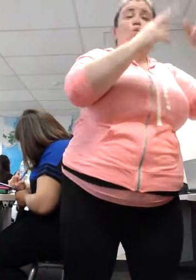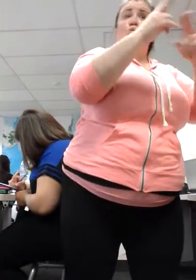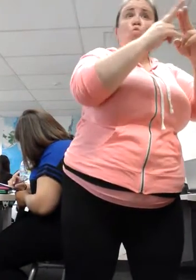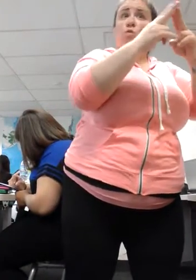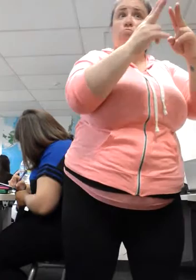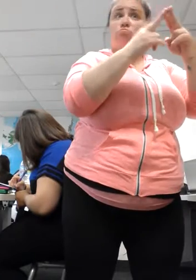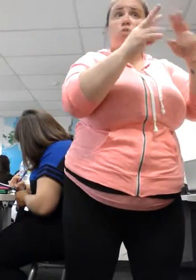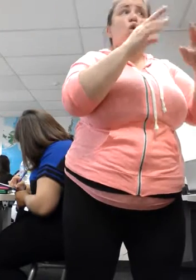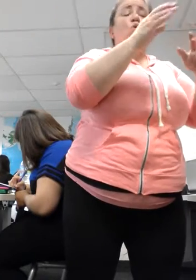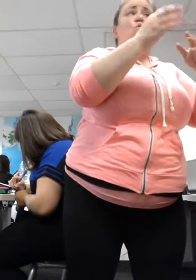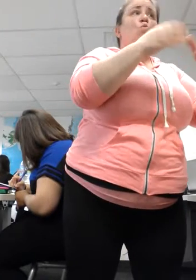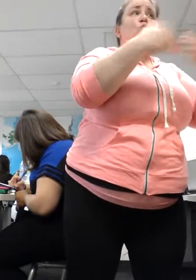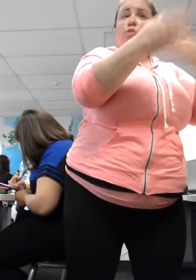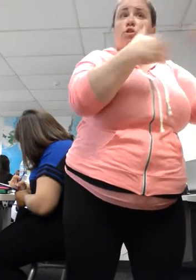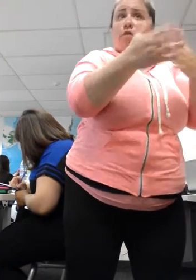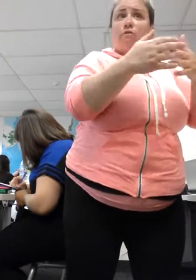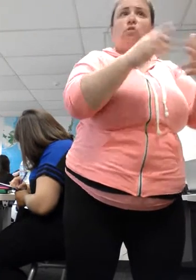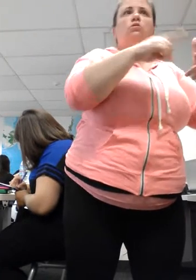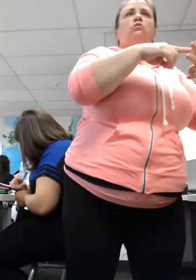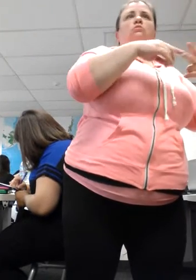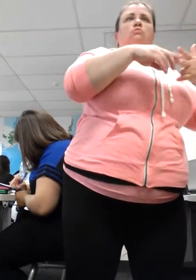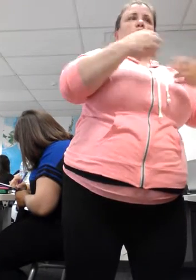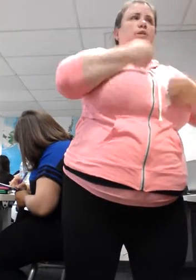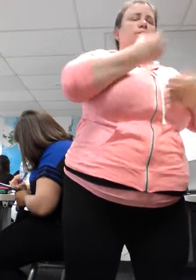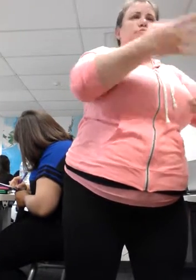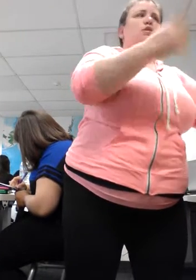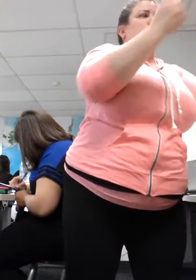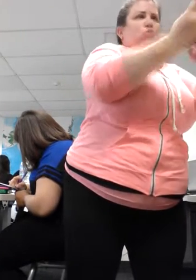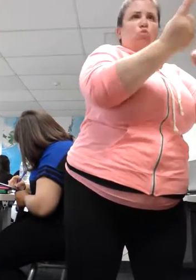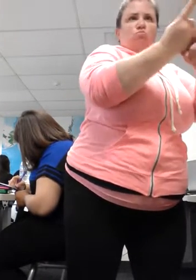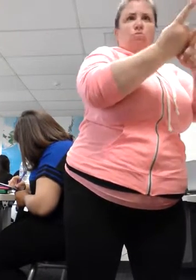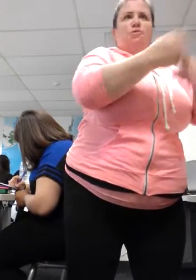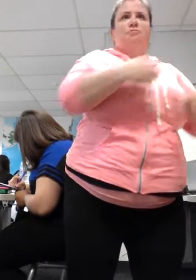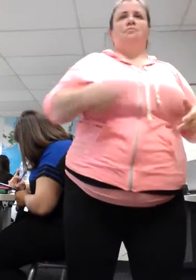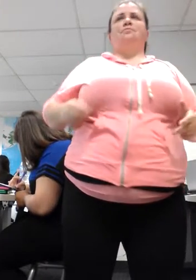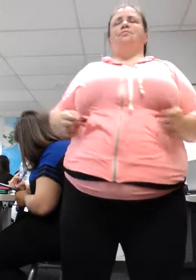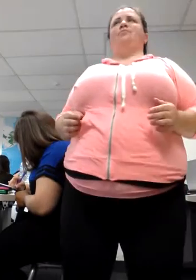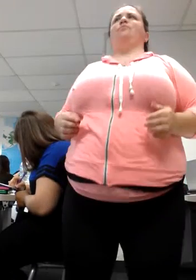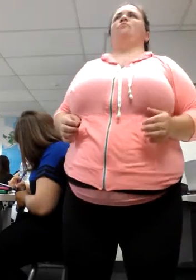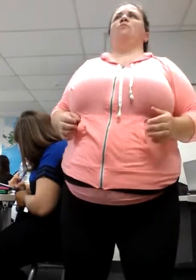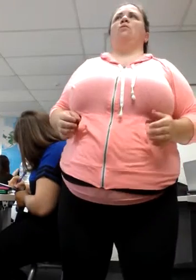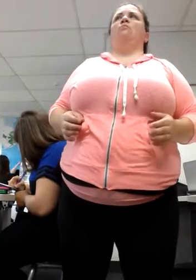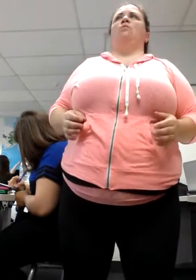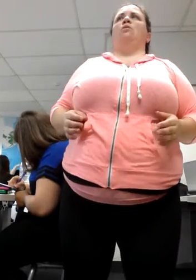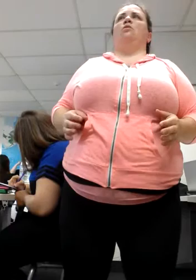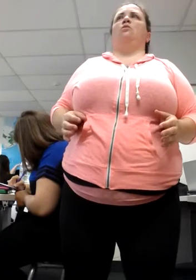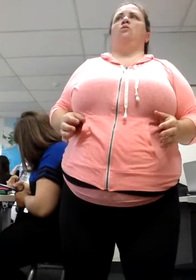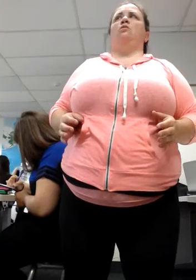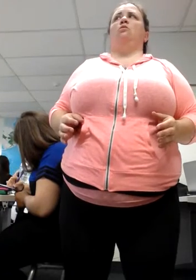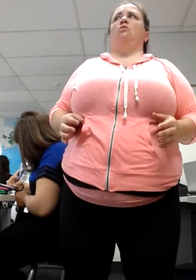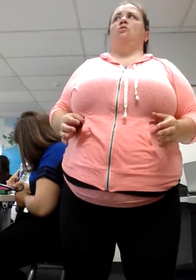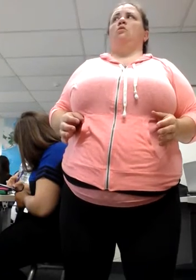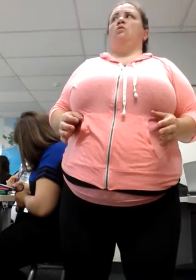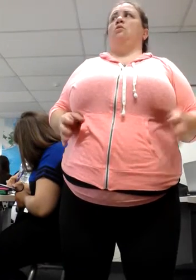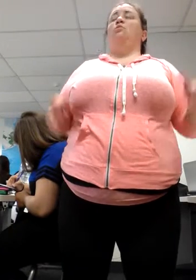step together. So you're actually developing the sentence that you're going to use while you're already signing.